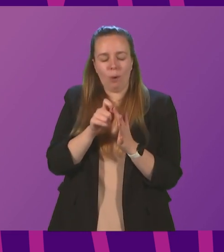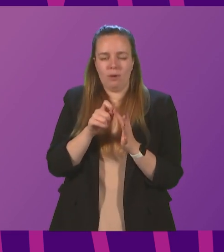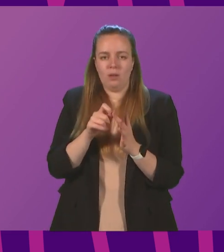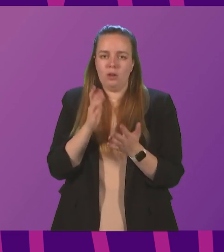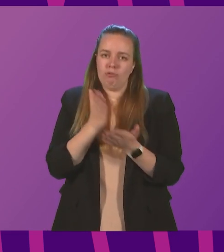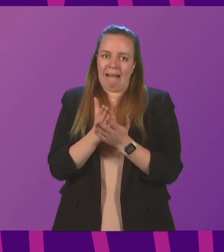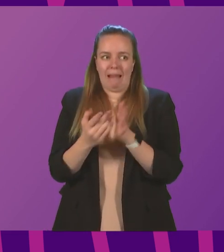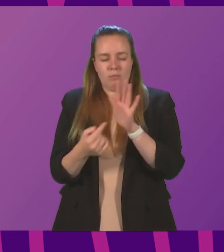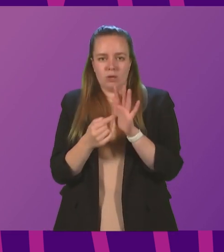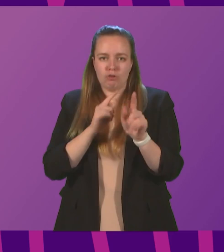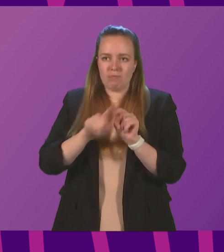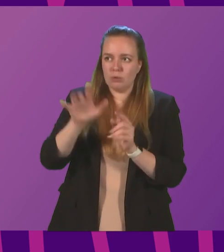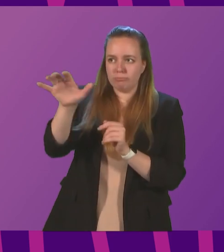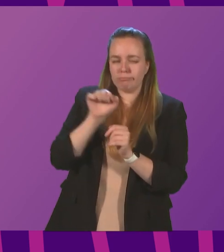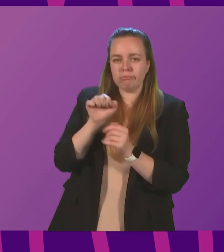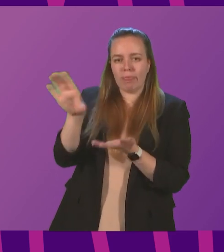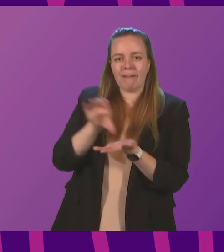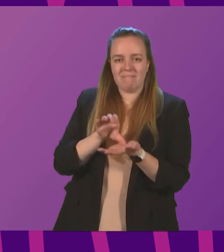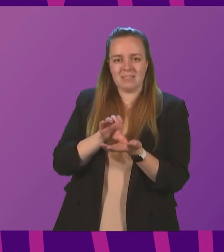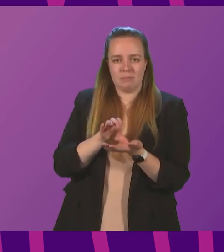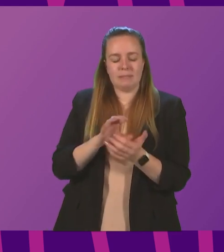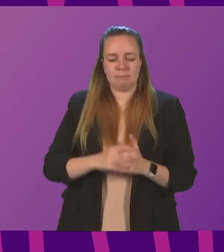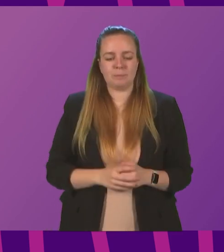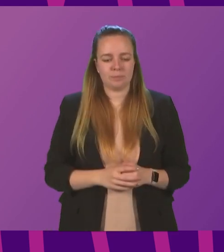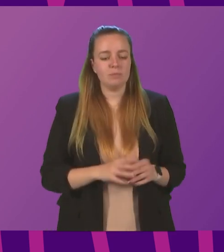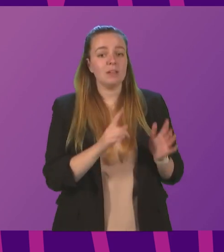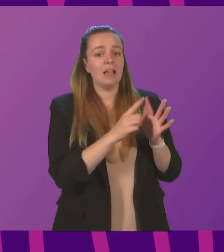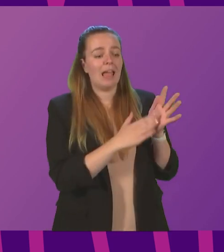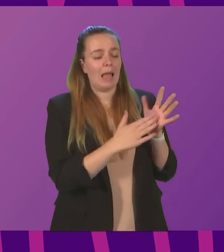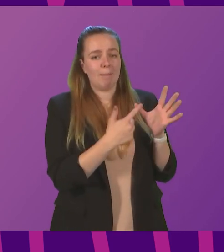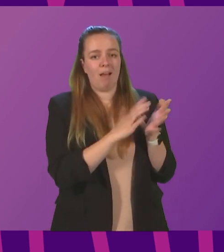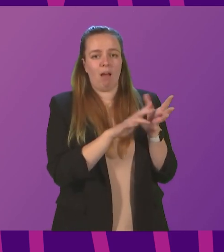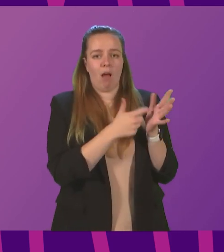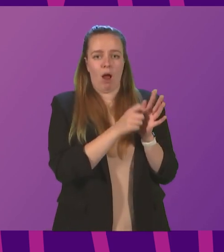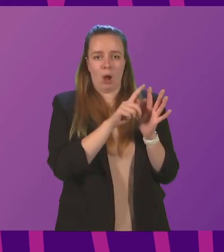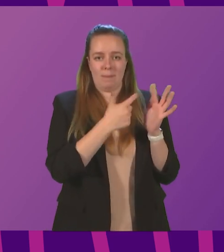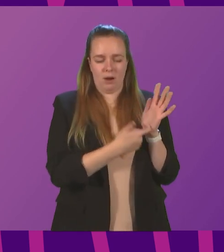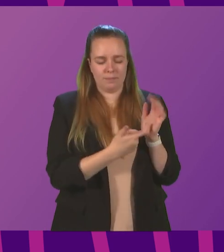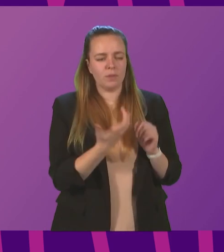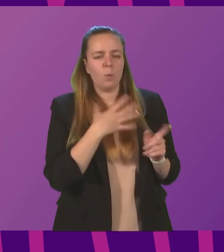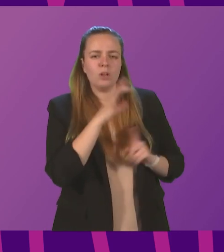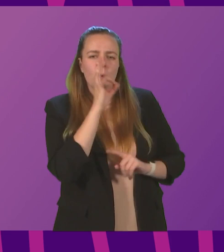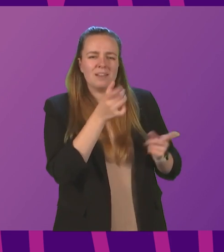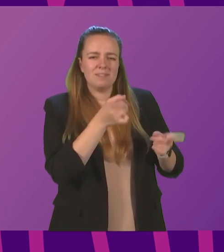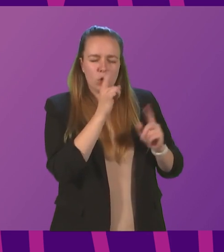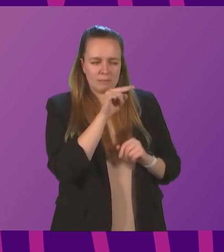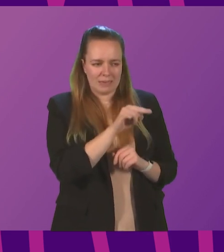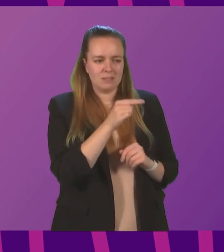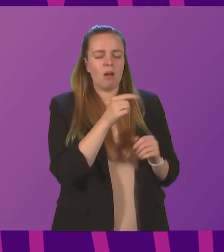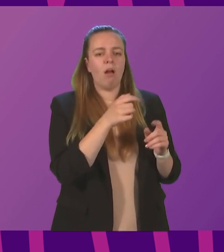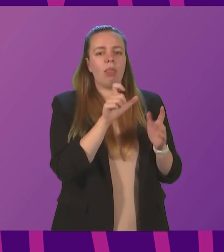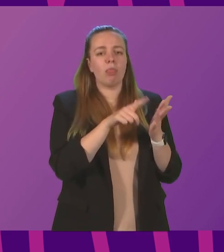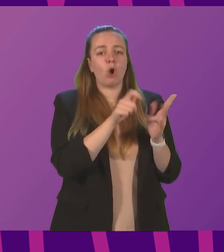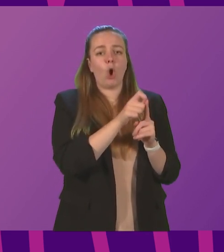do catch as much of that investment as possible Another call Emma Harper To ask the First Minister what the impact of the